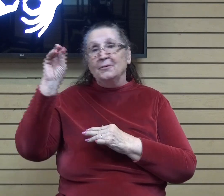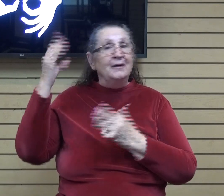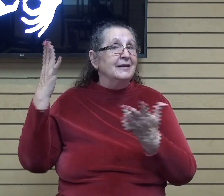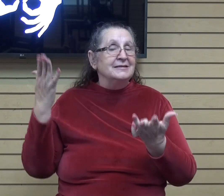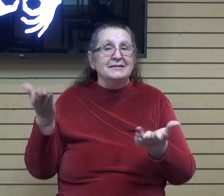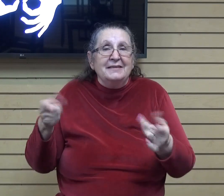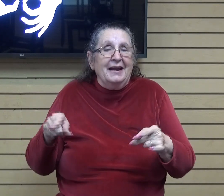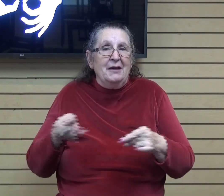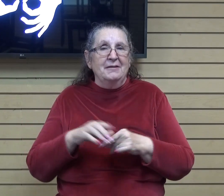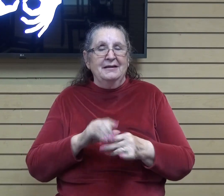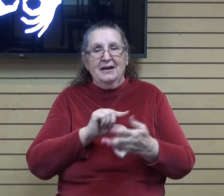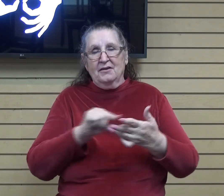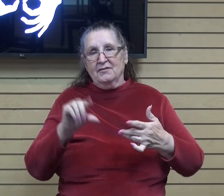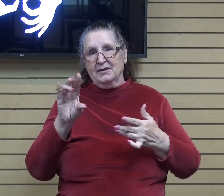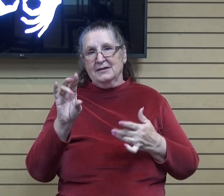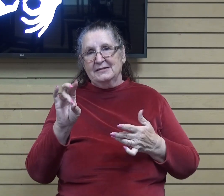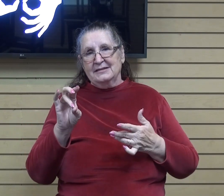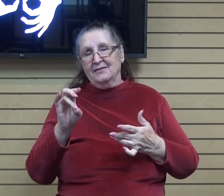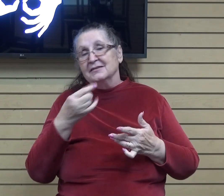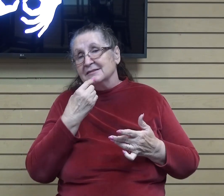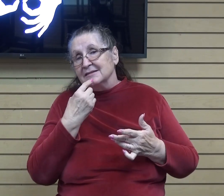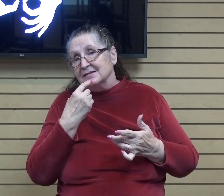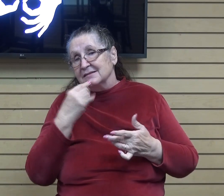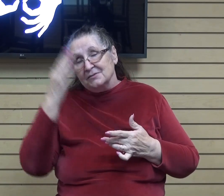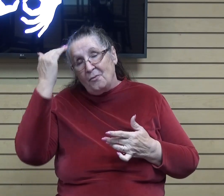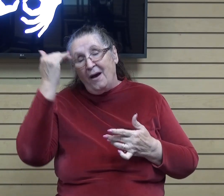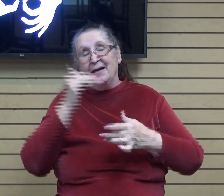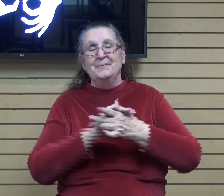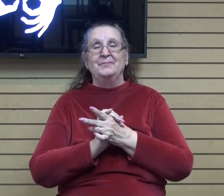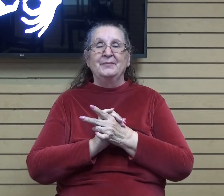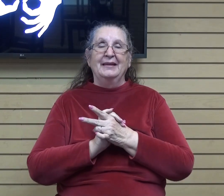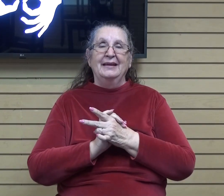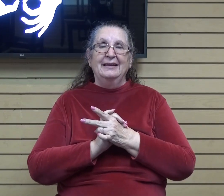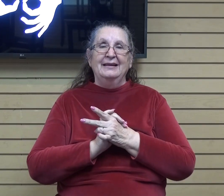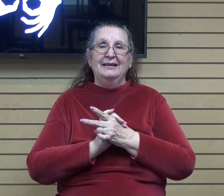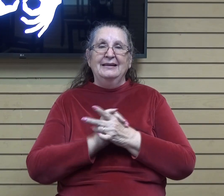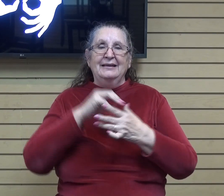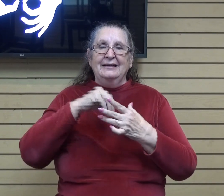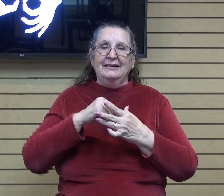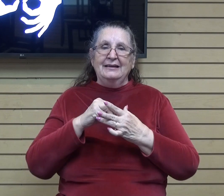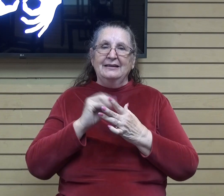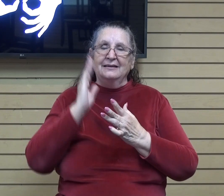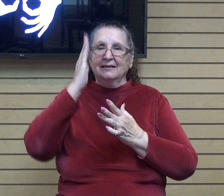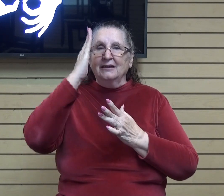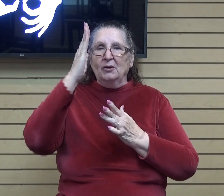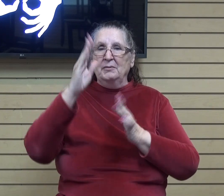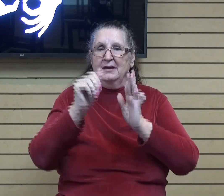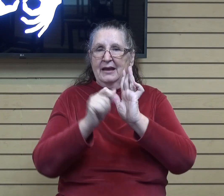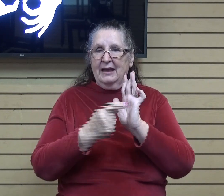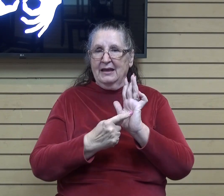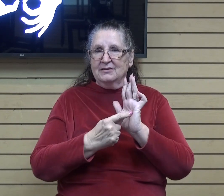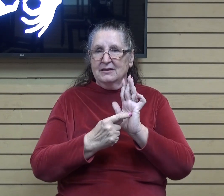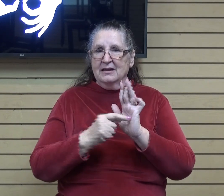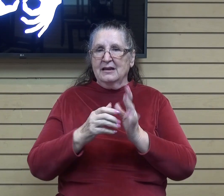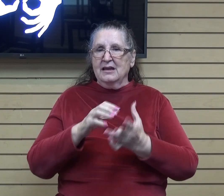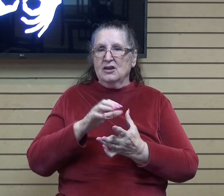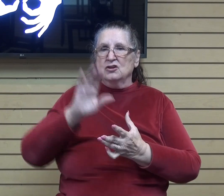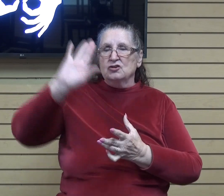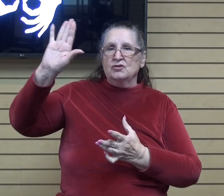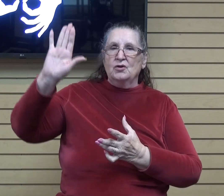And then verse 7 kind of tells us why. It says, So that in the coming ages, he might show the immeasurable riches of his grace and kindness